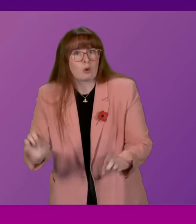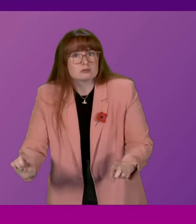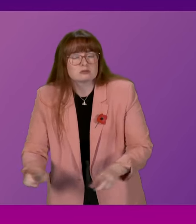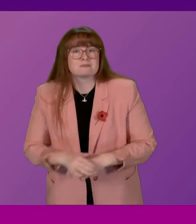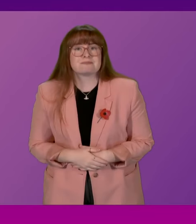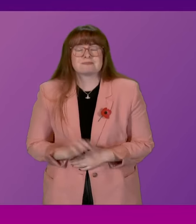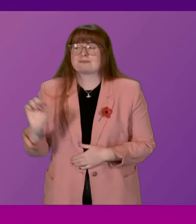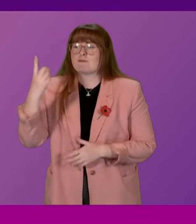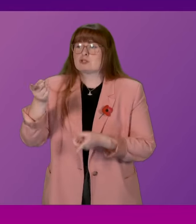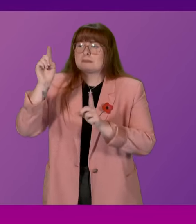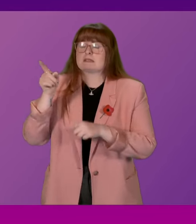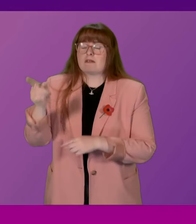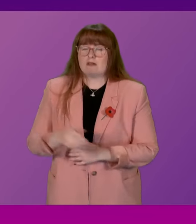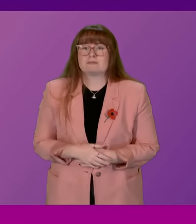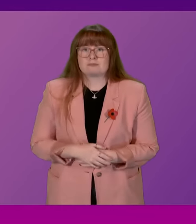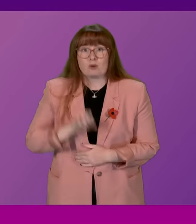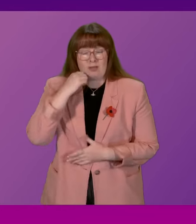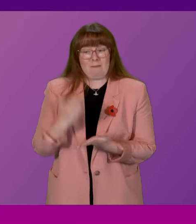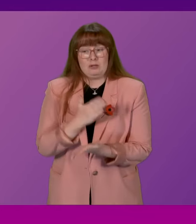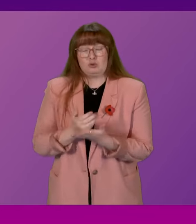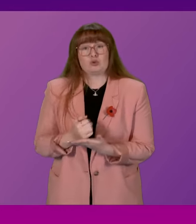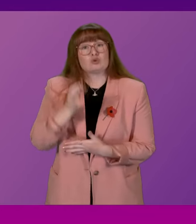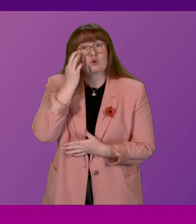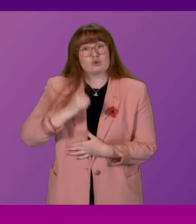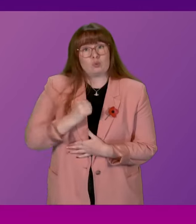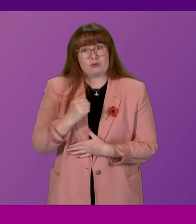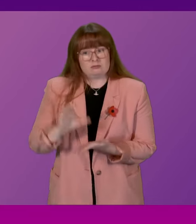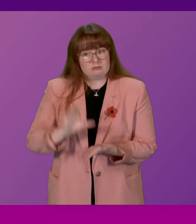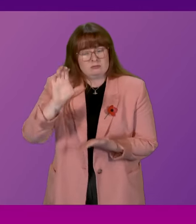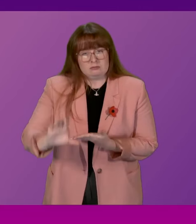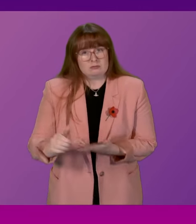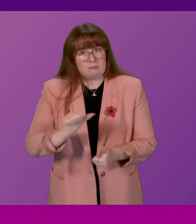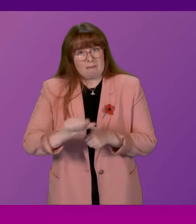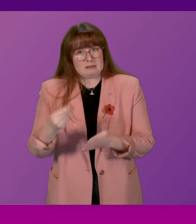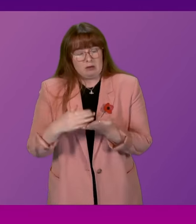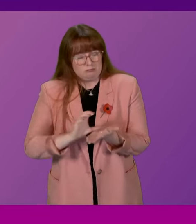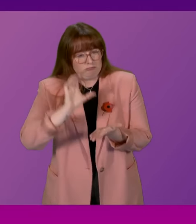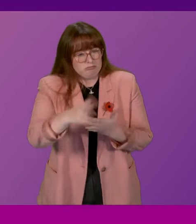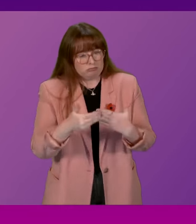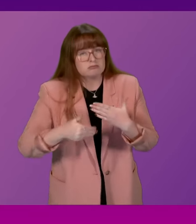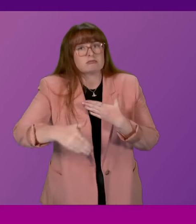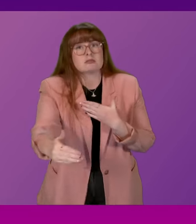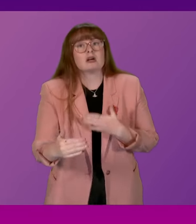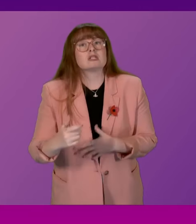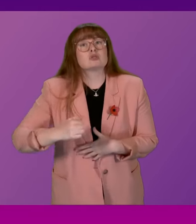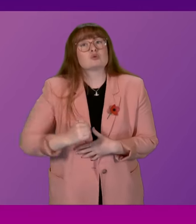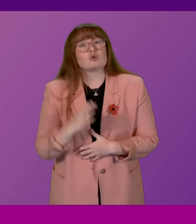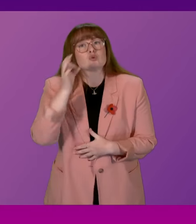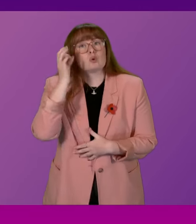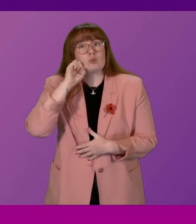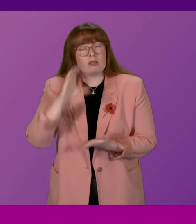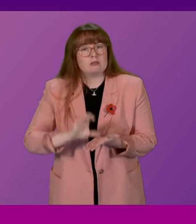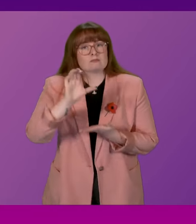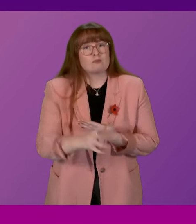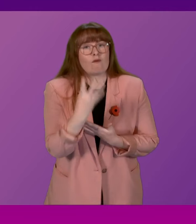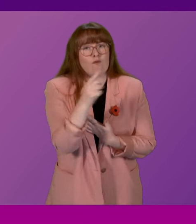First Minister. Well, we will ensure that Scottish water invests significant amounts of money over the coming period. In fact, Scottish water will invest £4